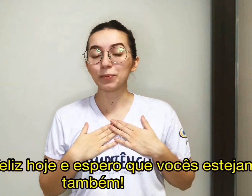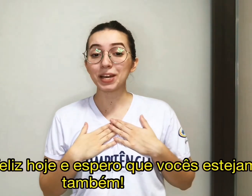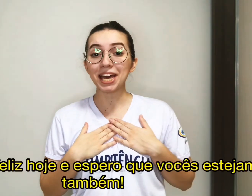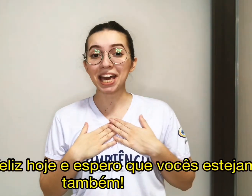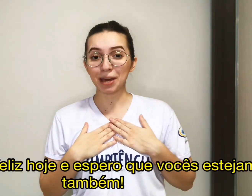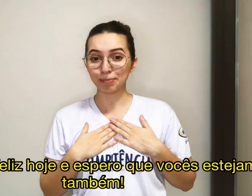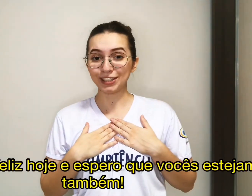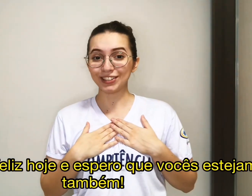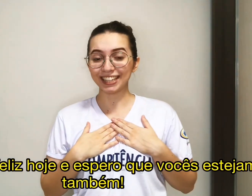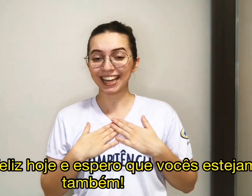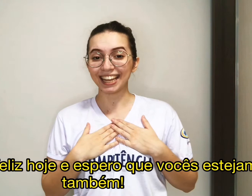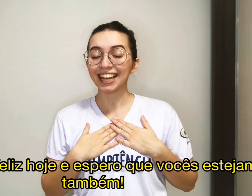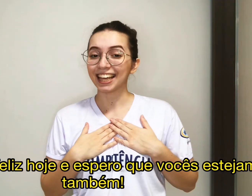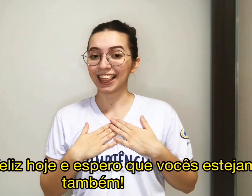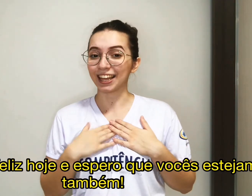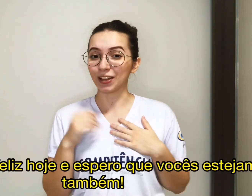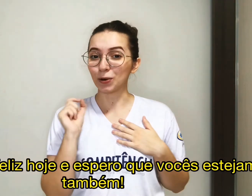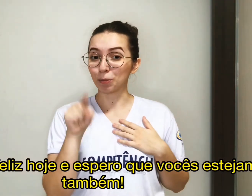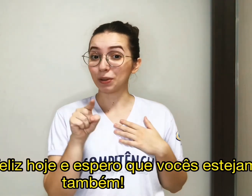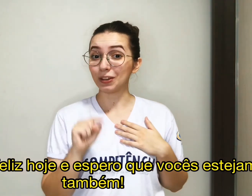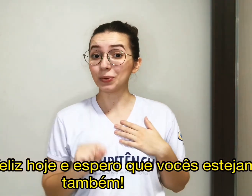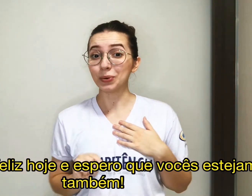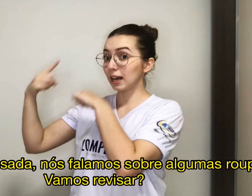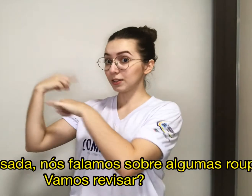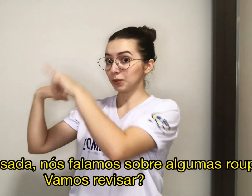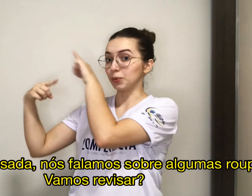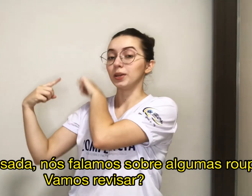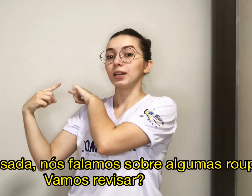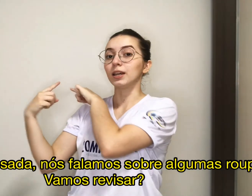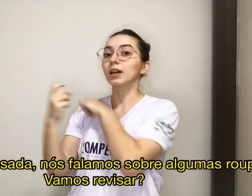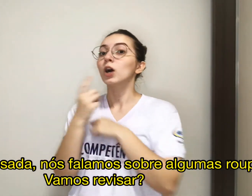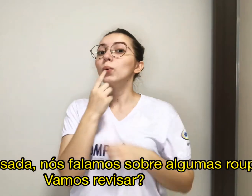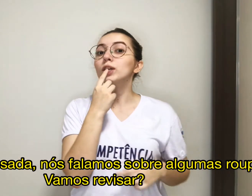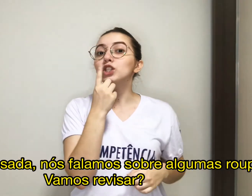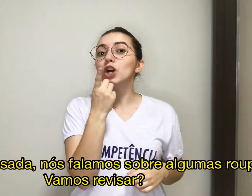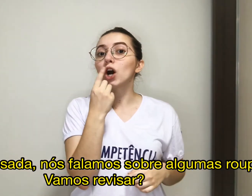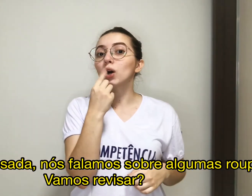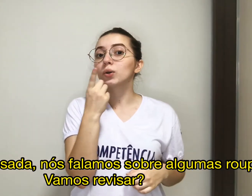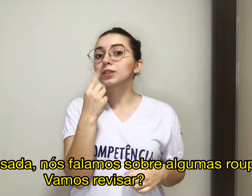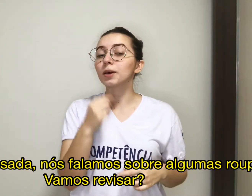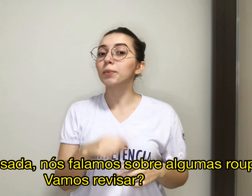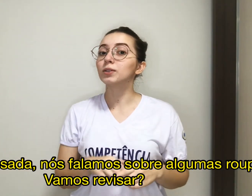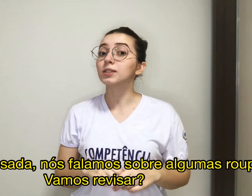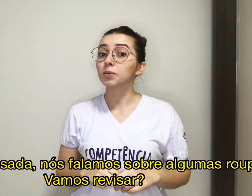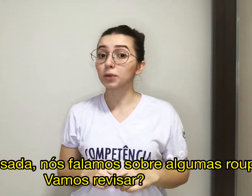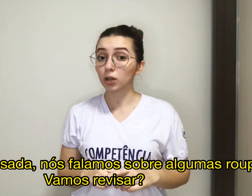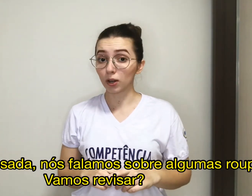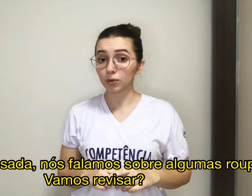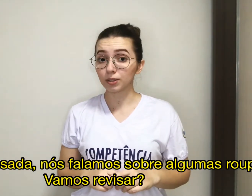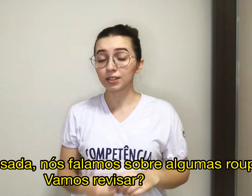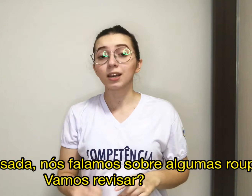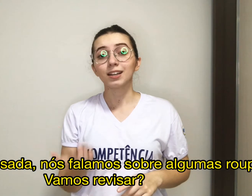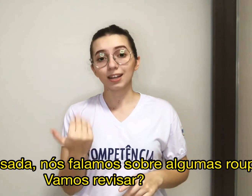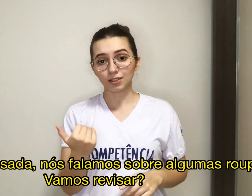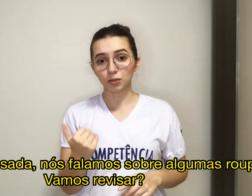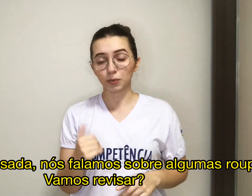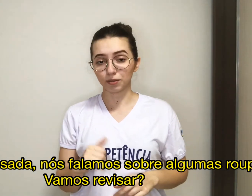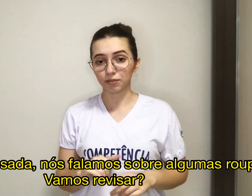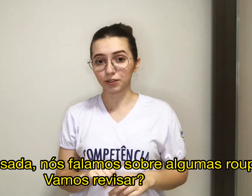happy today and I hope you are... Last week we talked about some clothes. Let's reveal